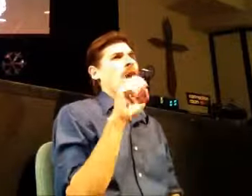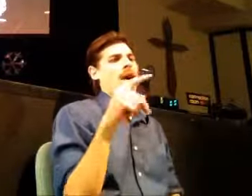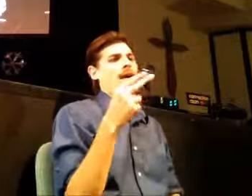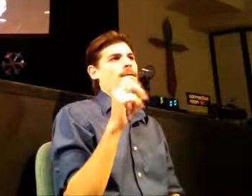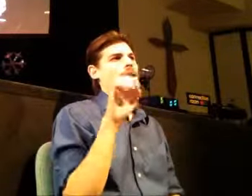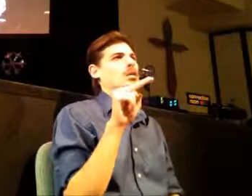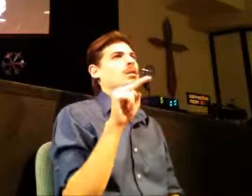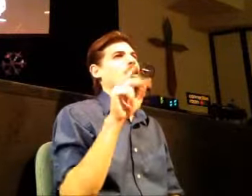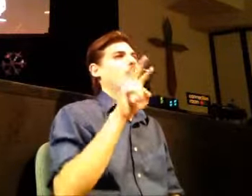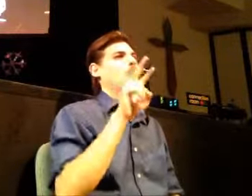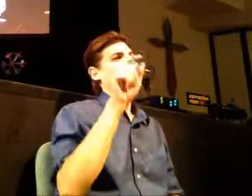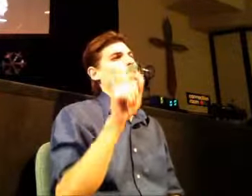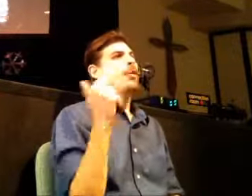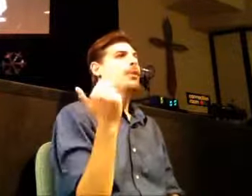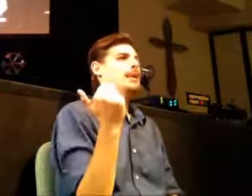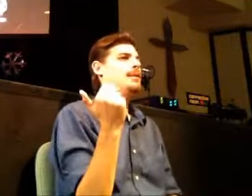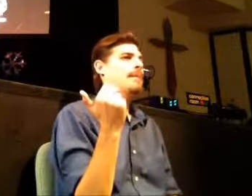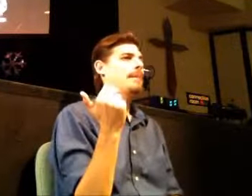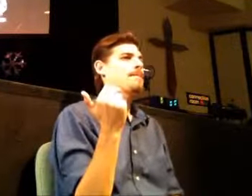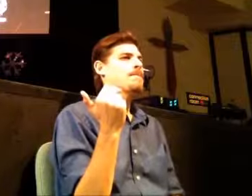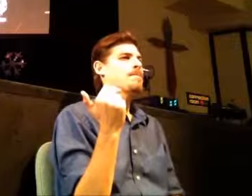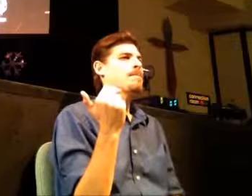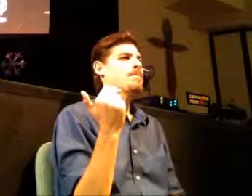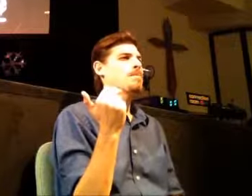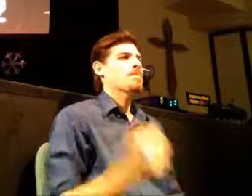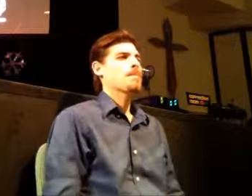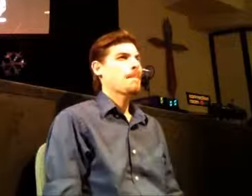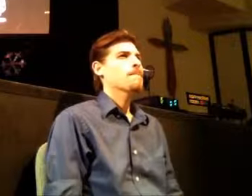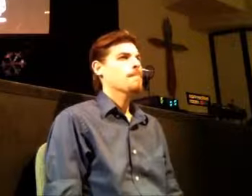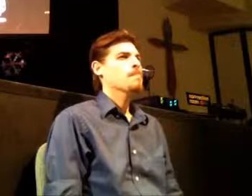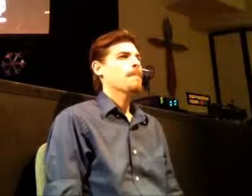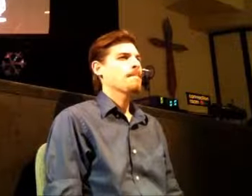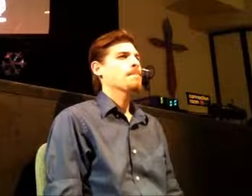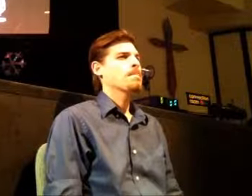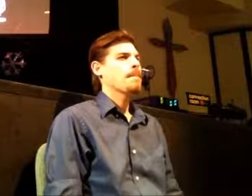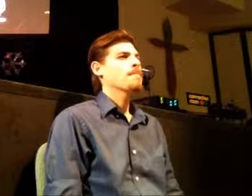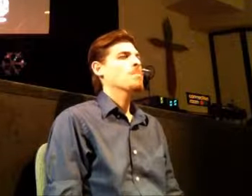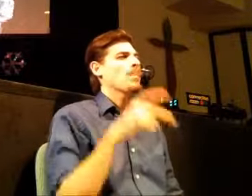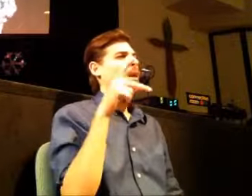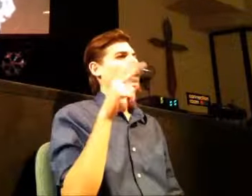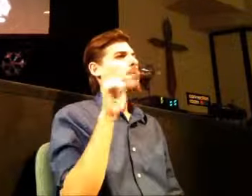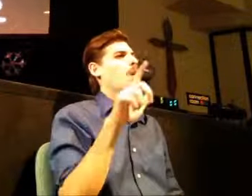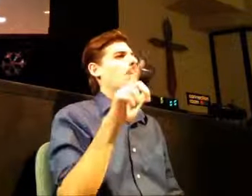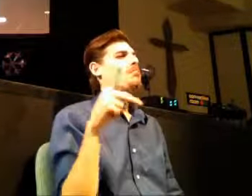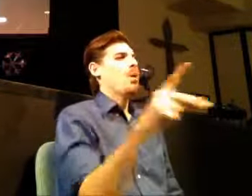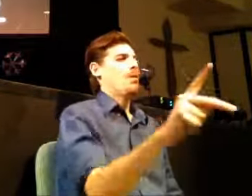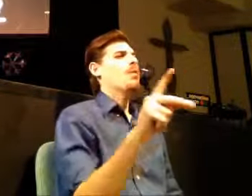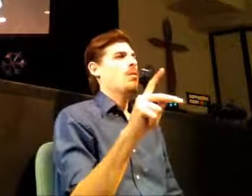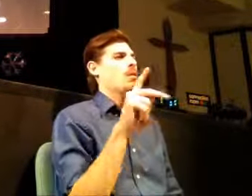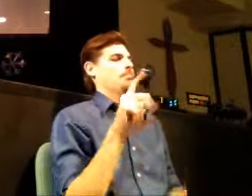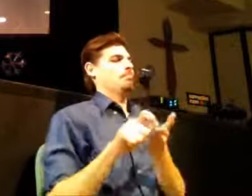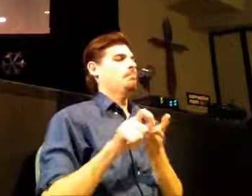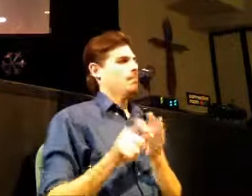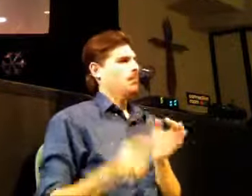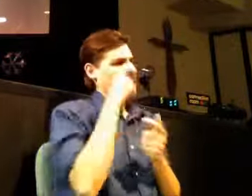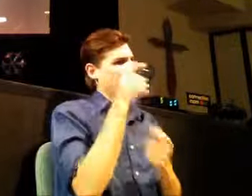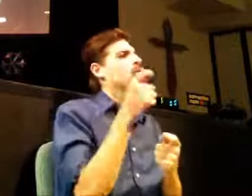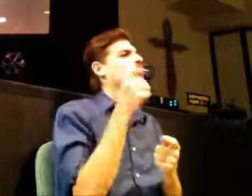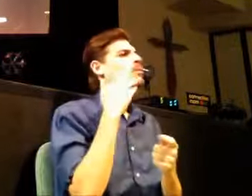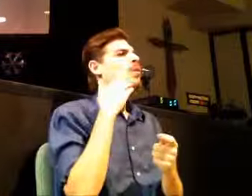with this. Over in Ephesians, Paul brings this out a little bit. That's fascinating how he does this. Over in Ephesians chapter 2. He's trying to help the church and Ephesus